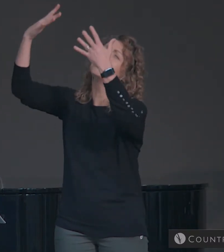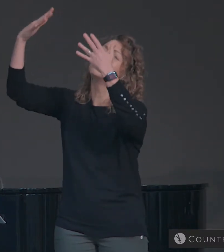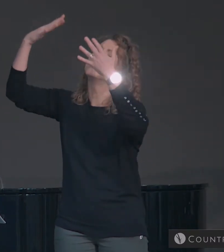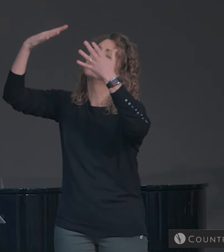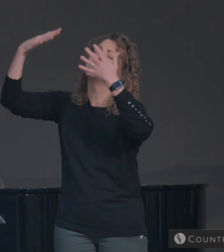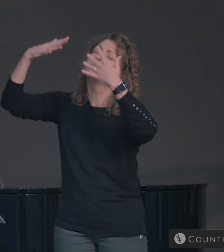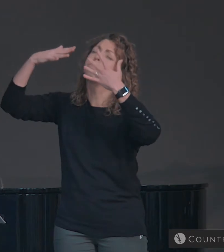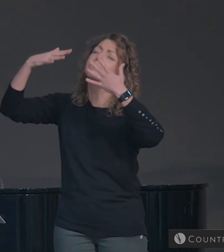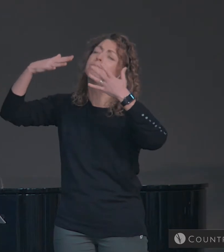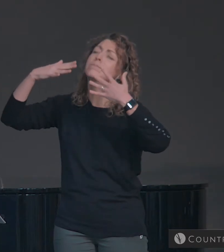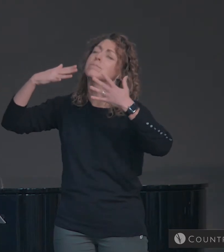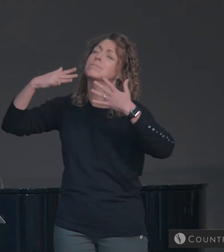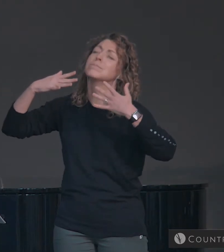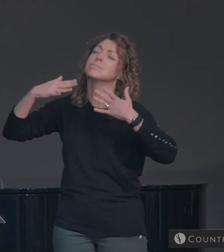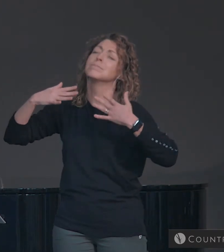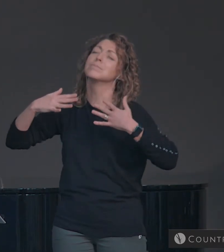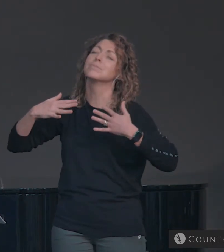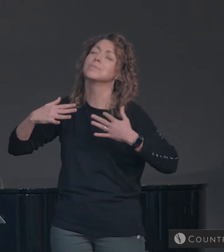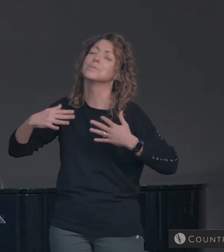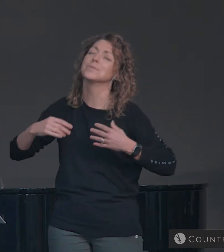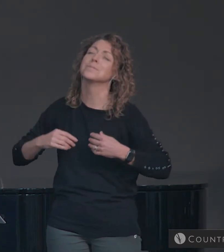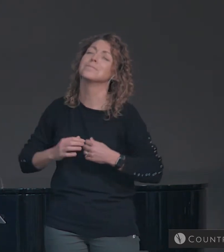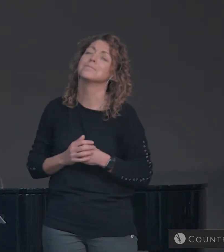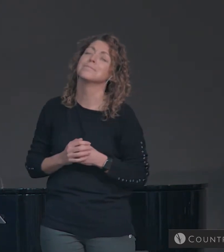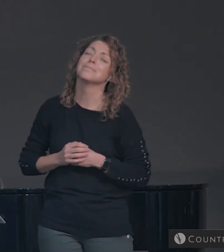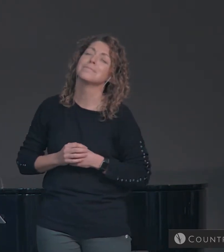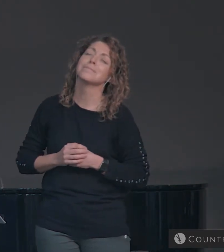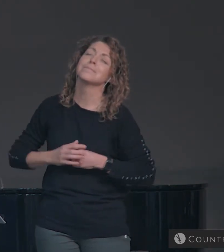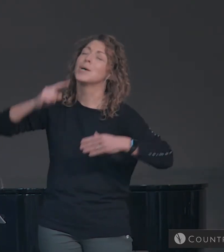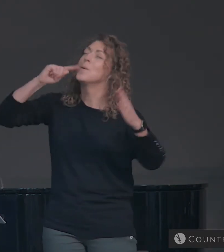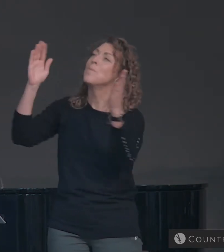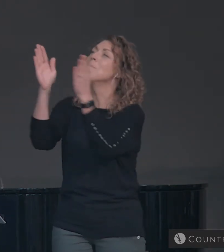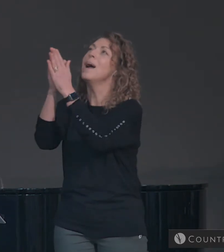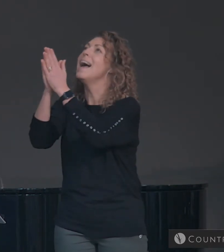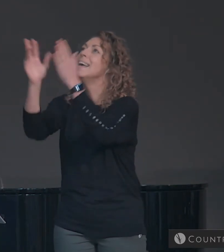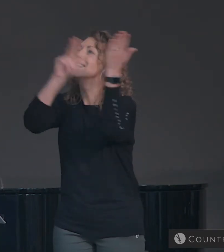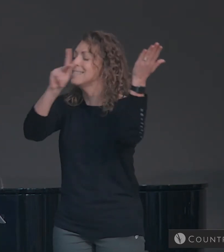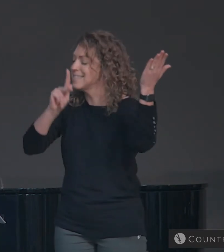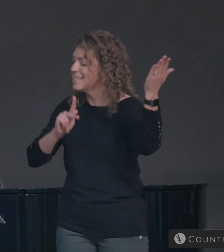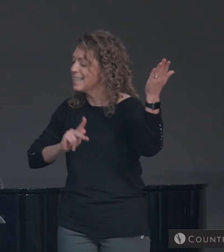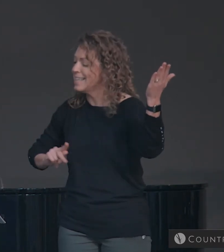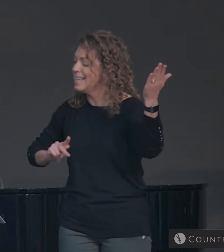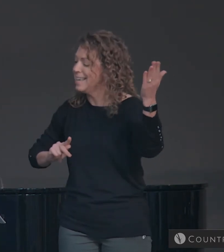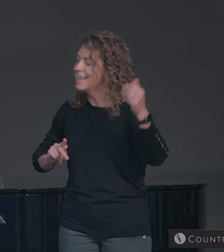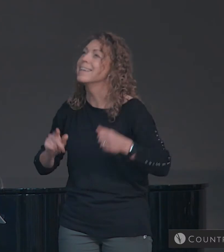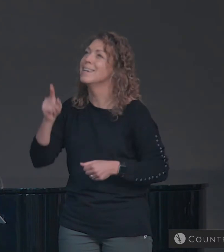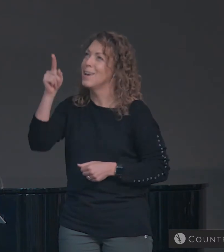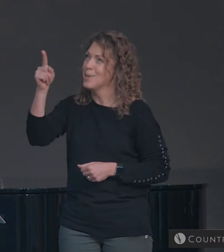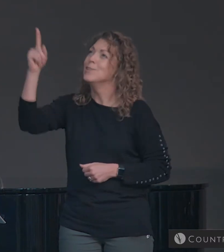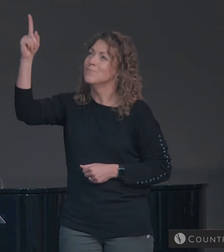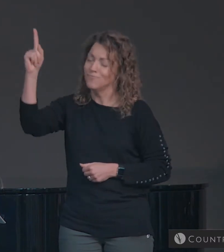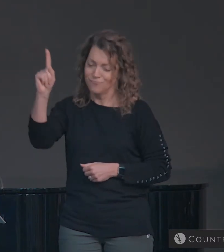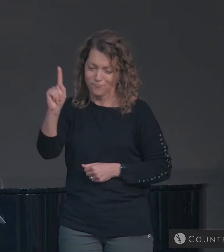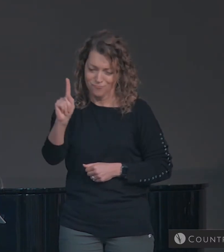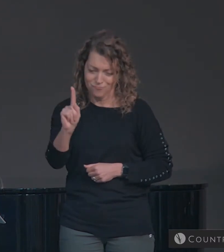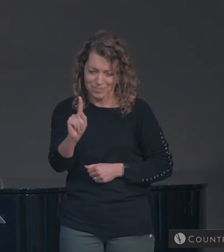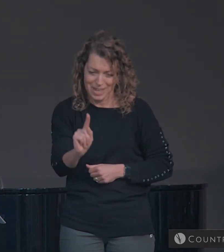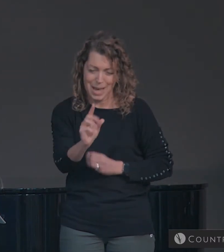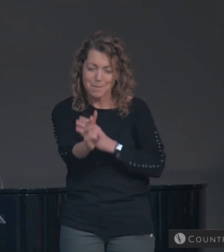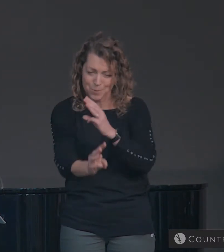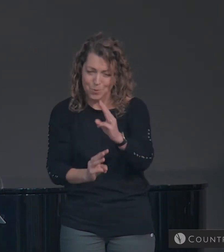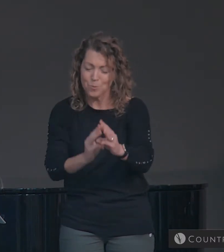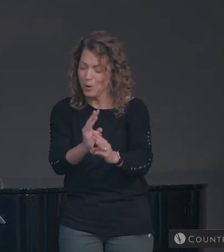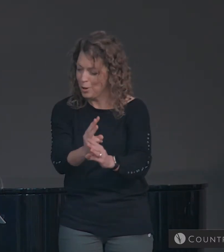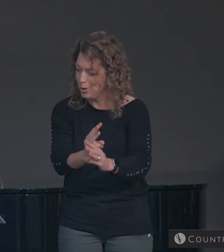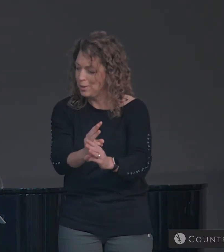opened up, pouring out on us. Oh, praise the king who